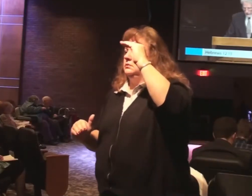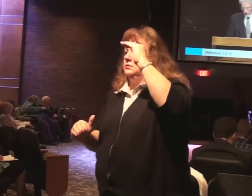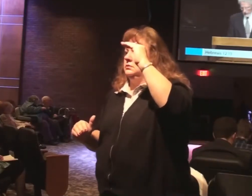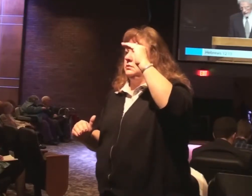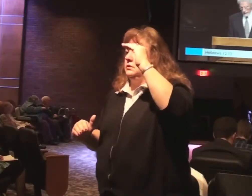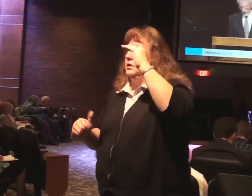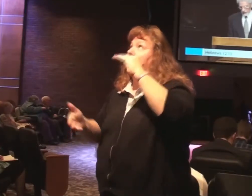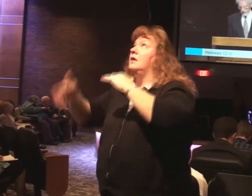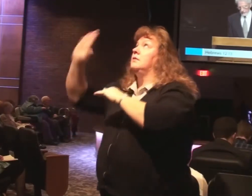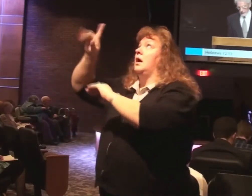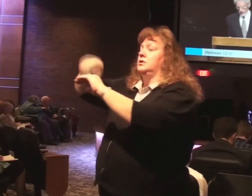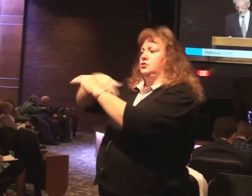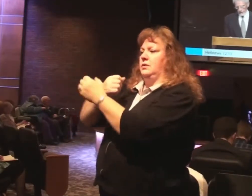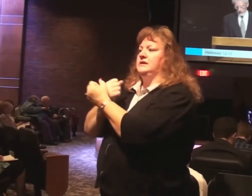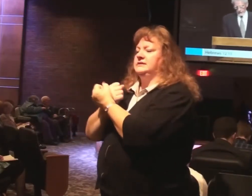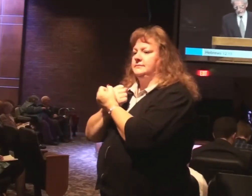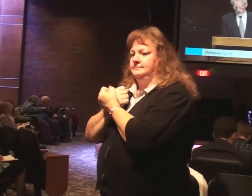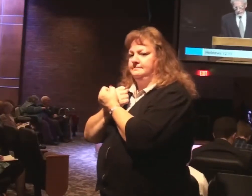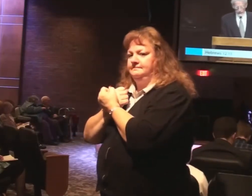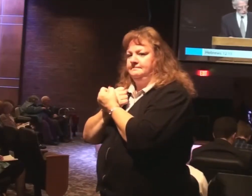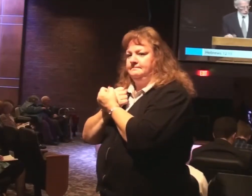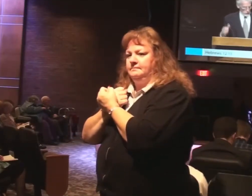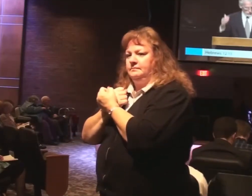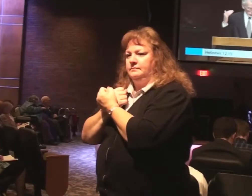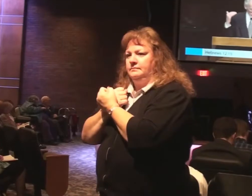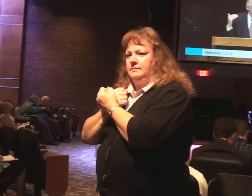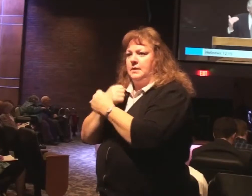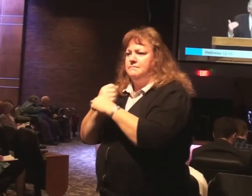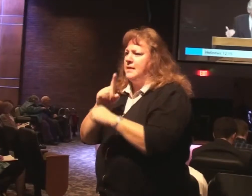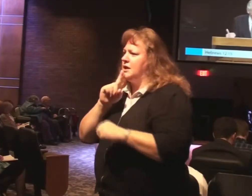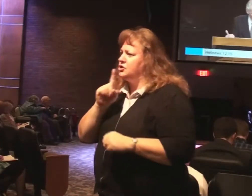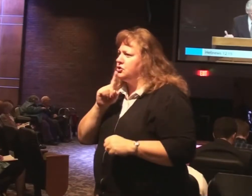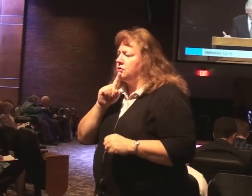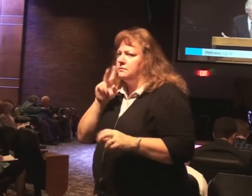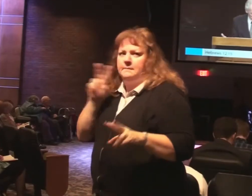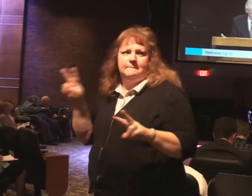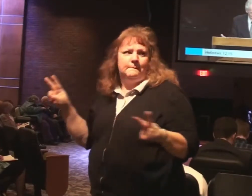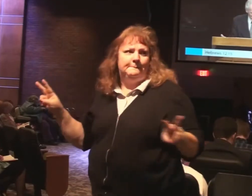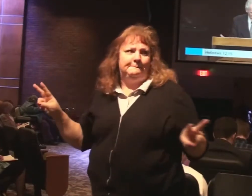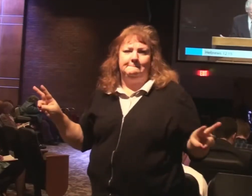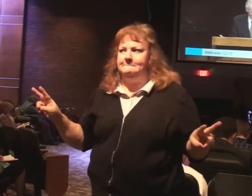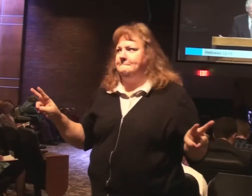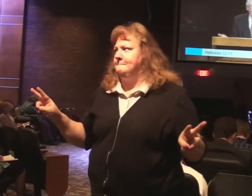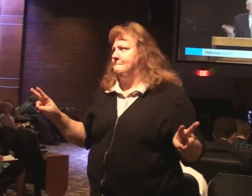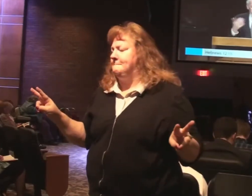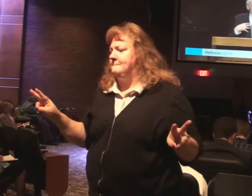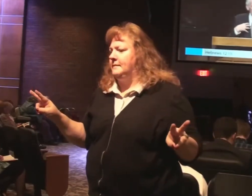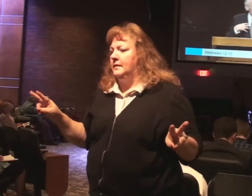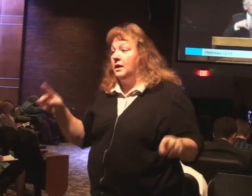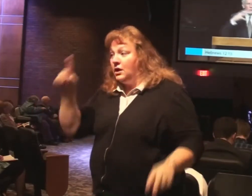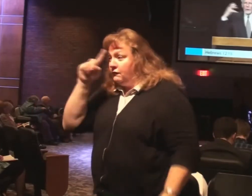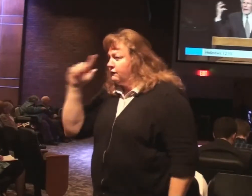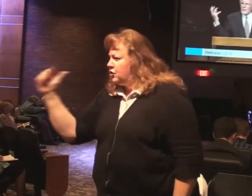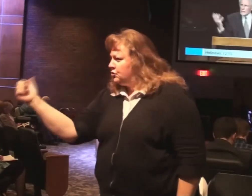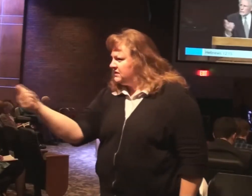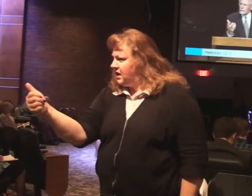God. See to it. Be on the watch for yourselves and for others.